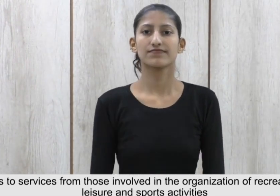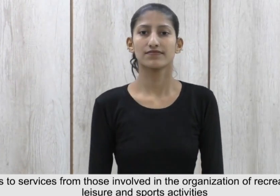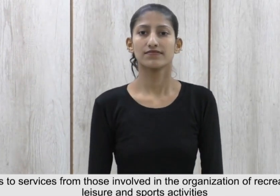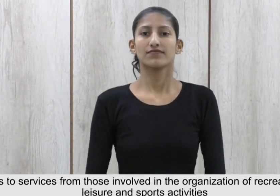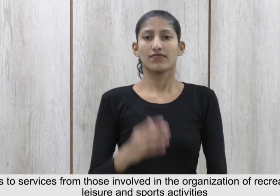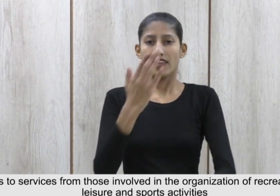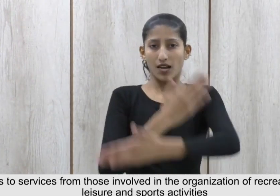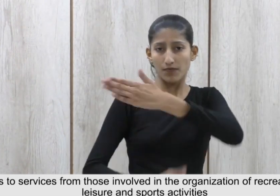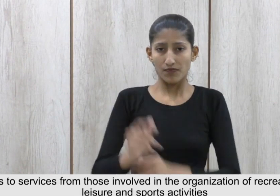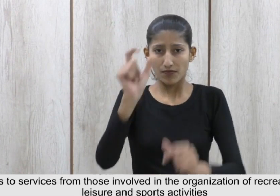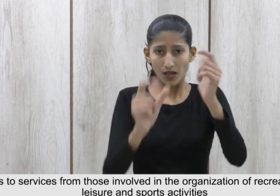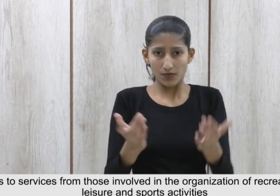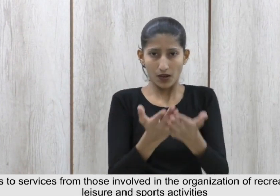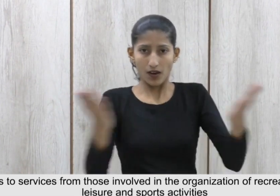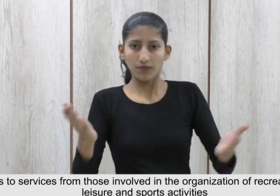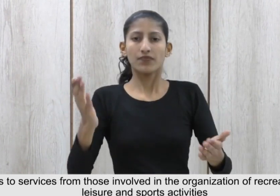Have an to organize,